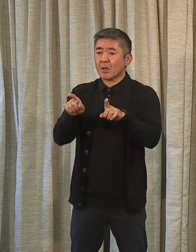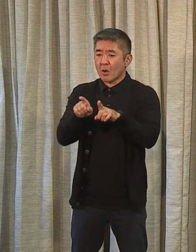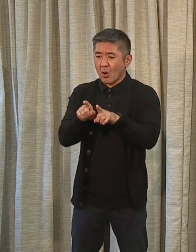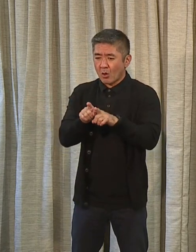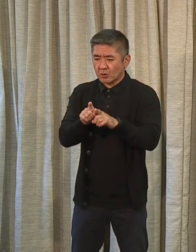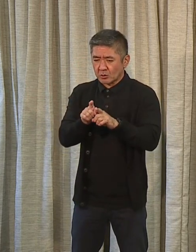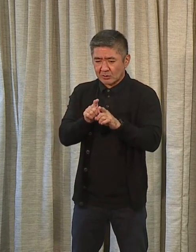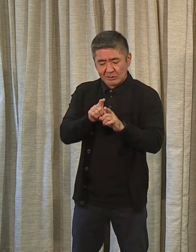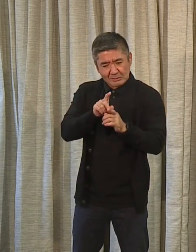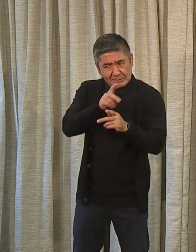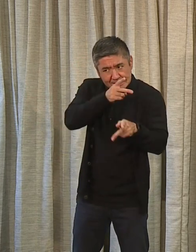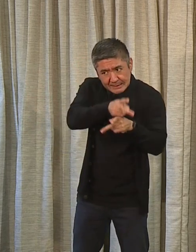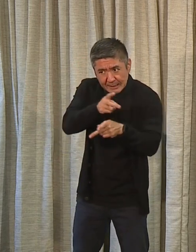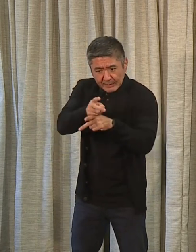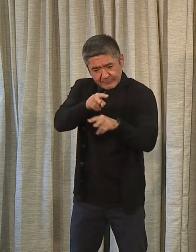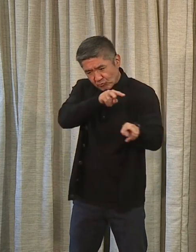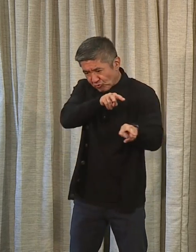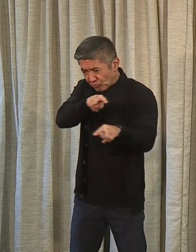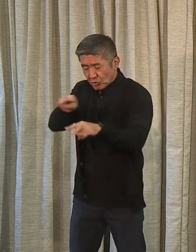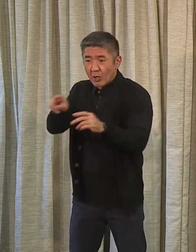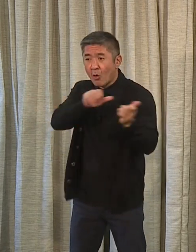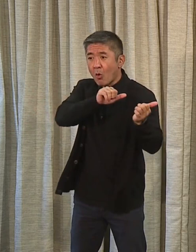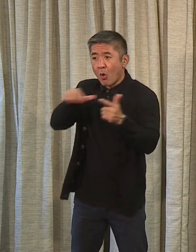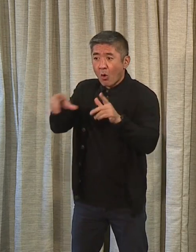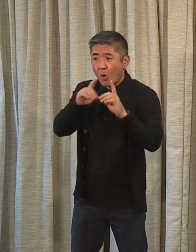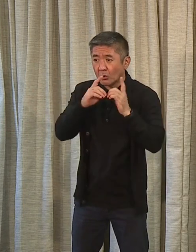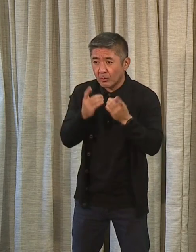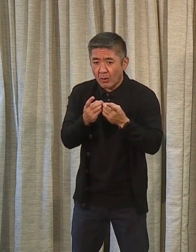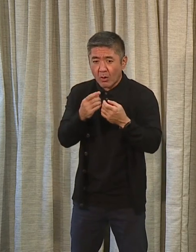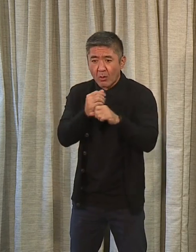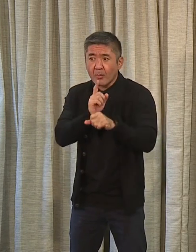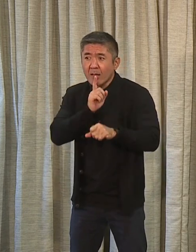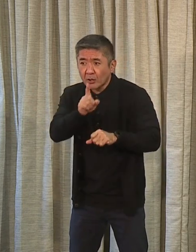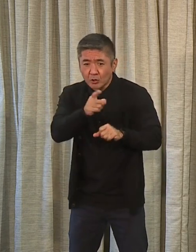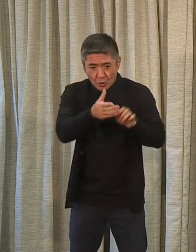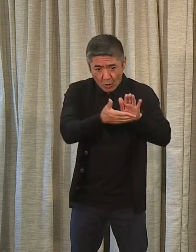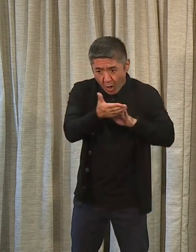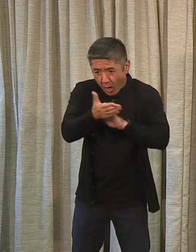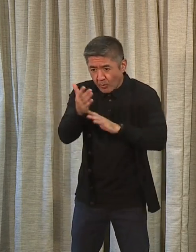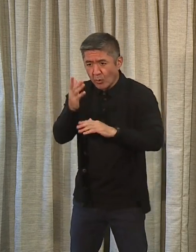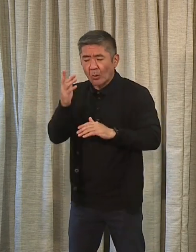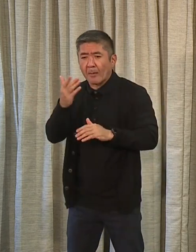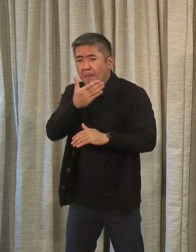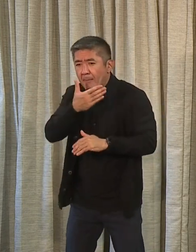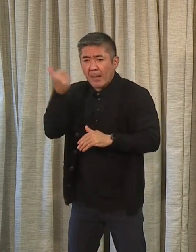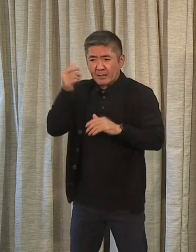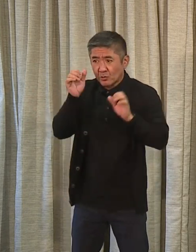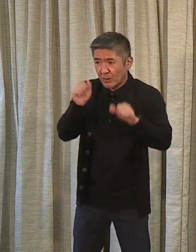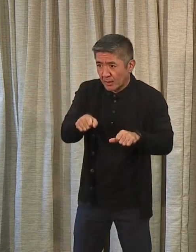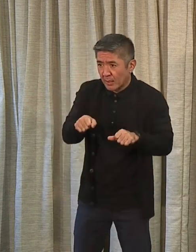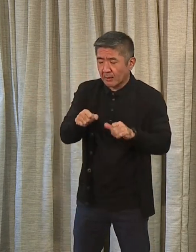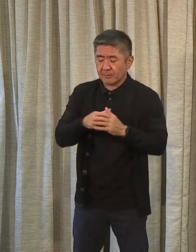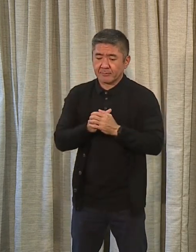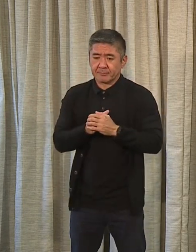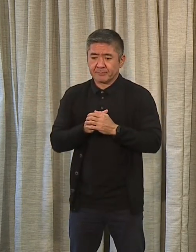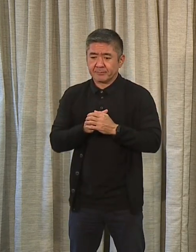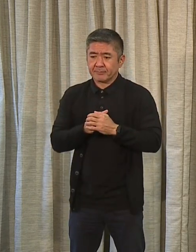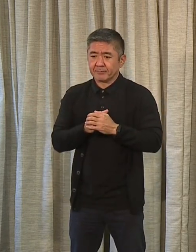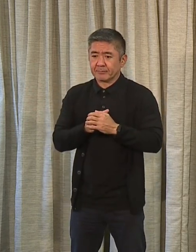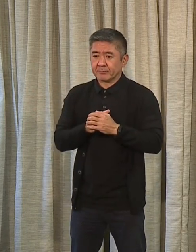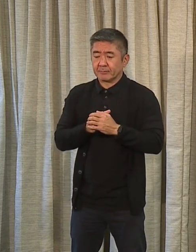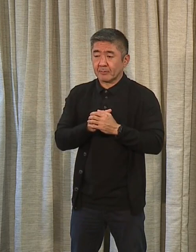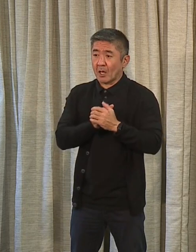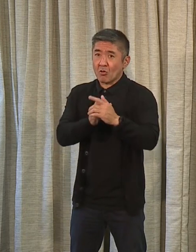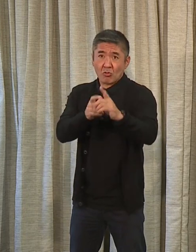very carefully at all of our departments to ensure that we're operating as efficiently as possible. And, you know, the